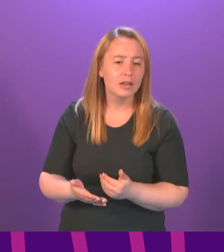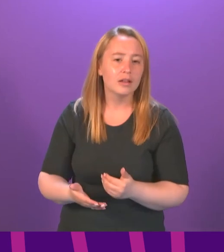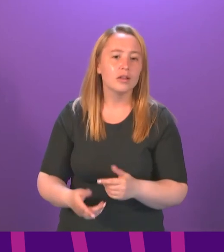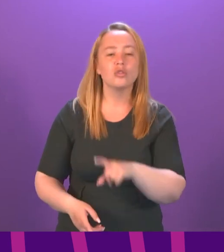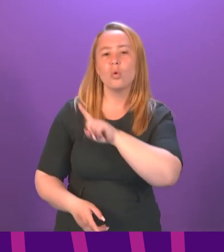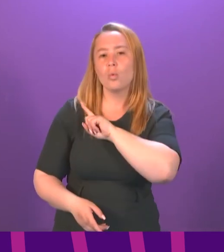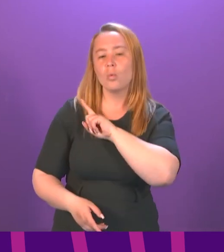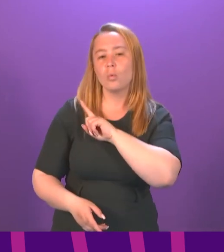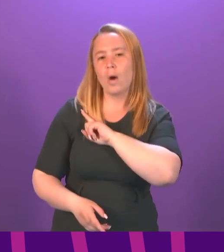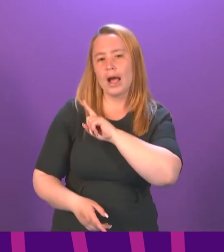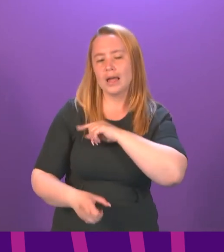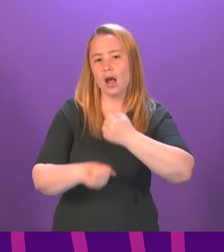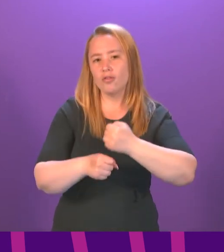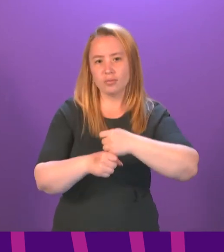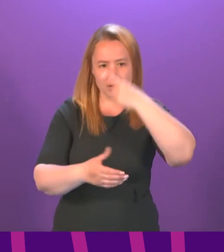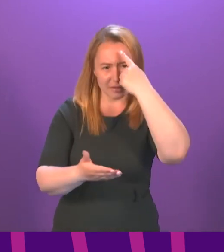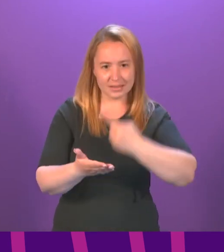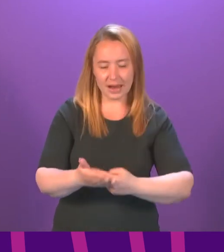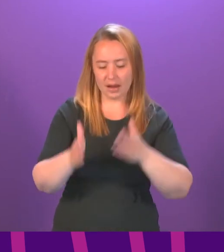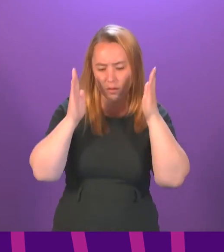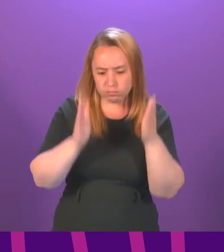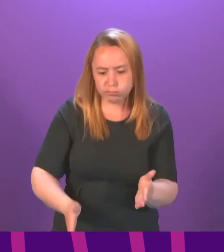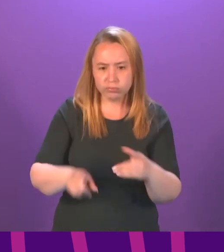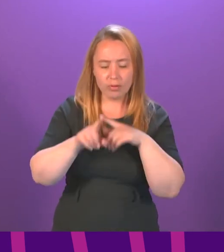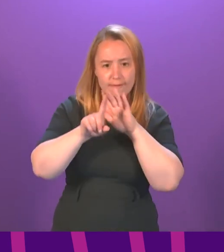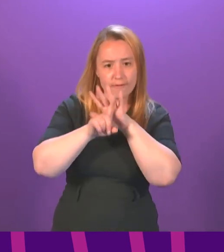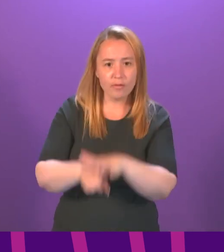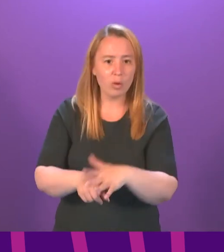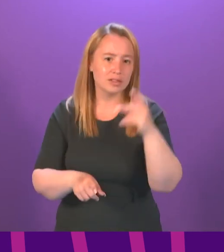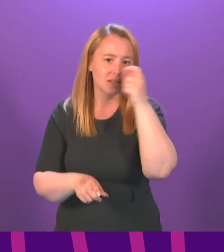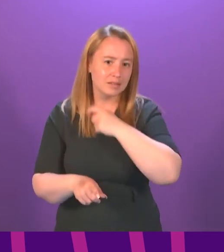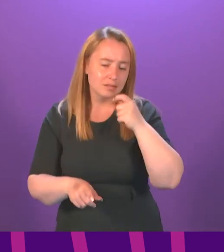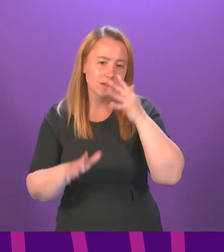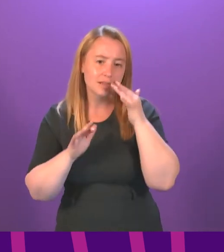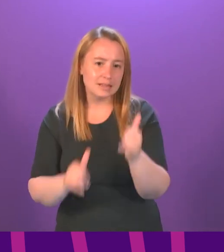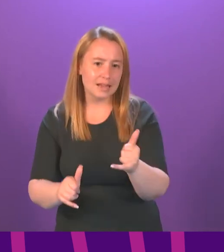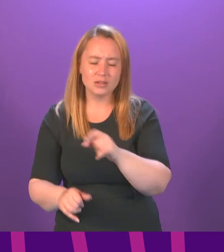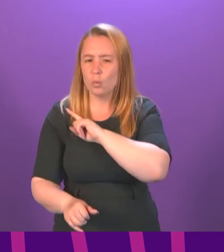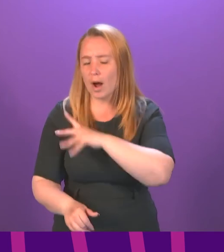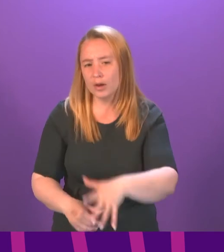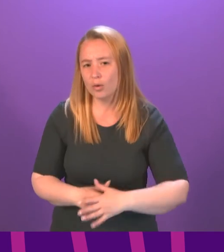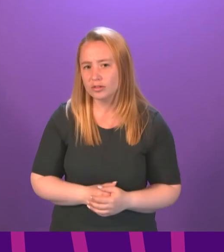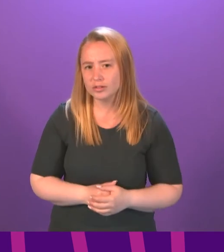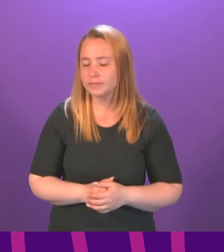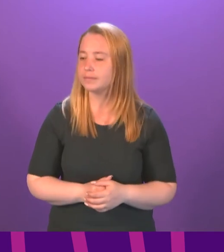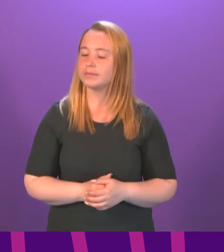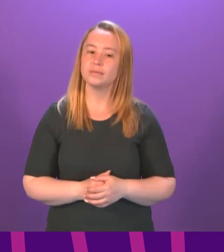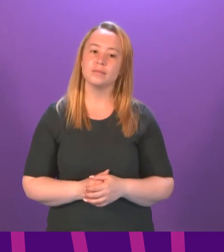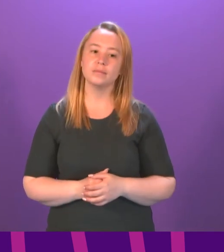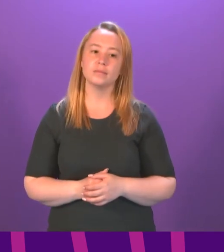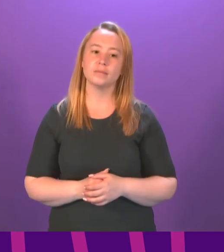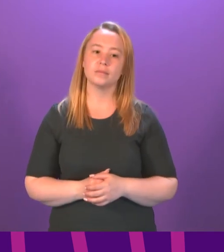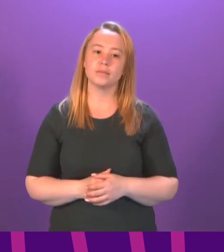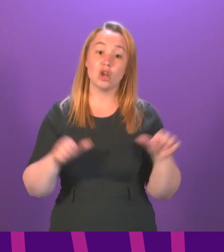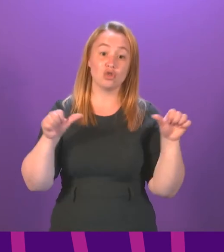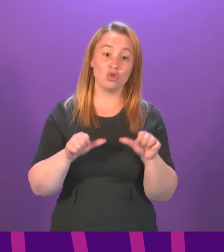why has the Government decided that mandatory testing is not necessary for the fan zone or the games at Hampden? Thank you. And I would appreciate